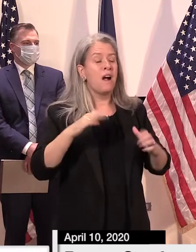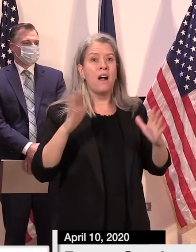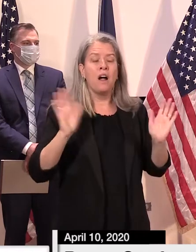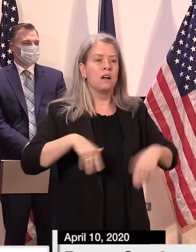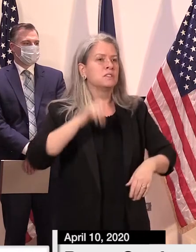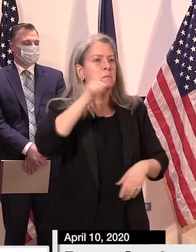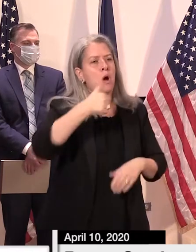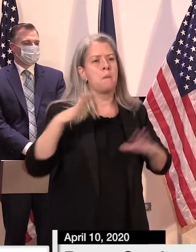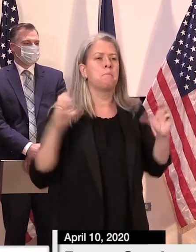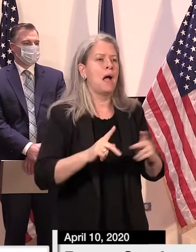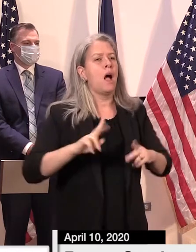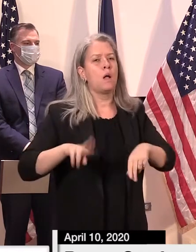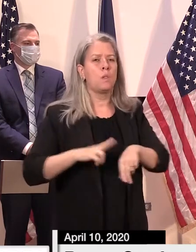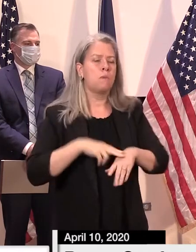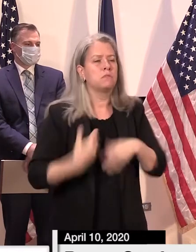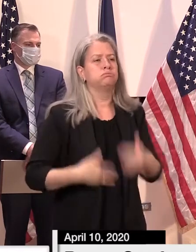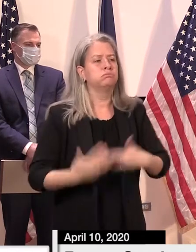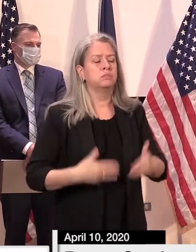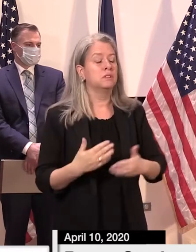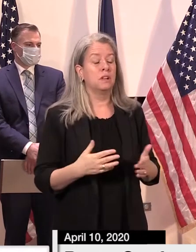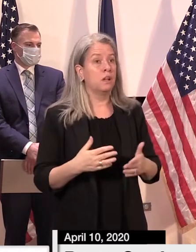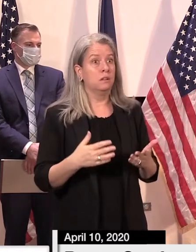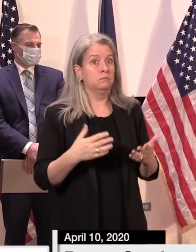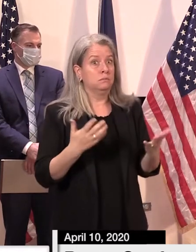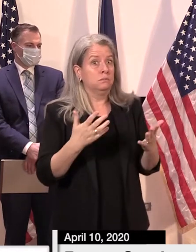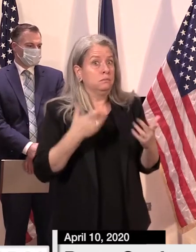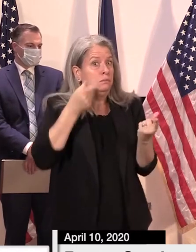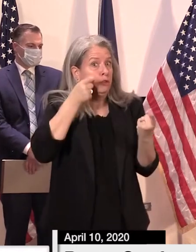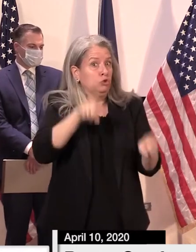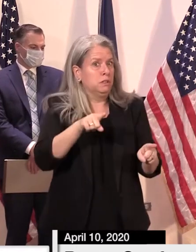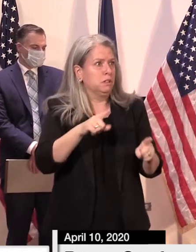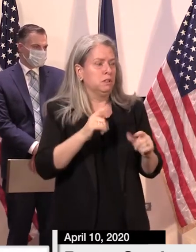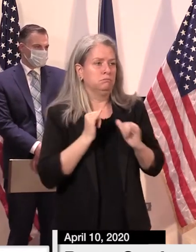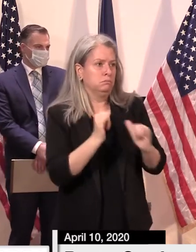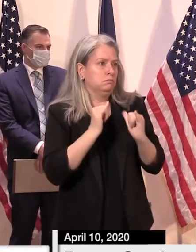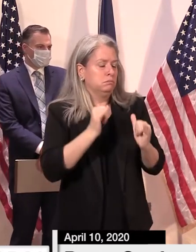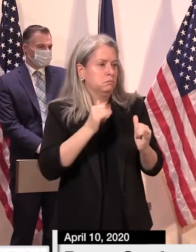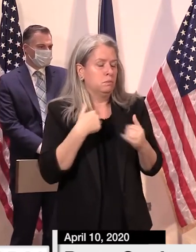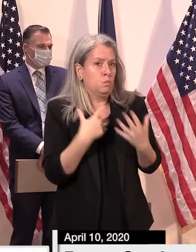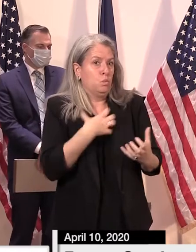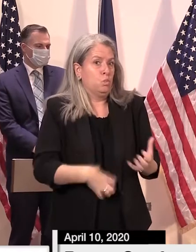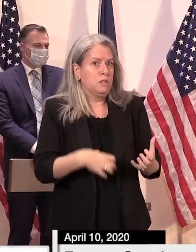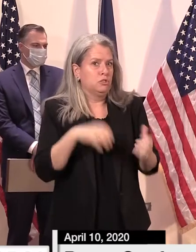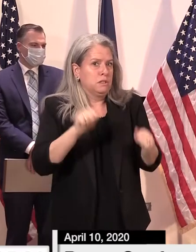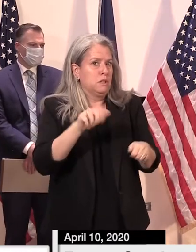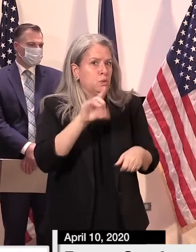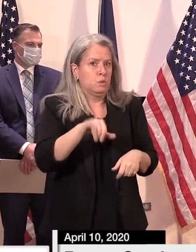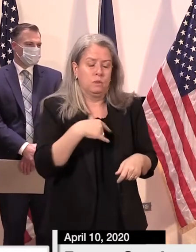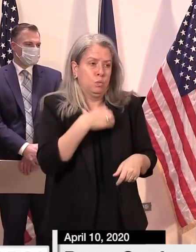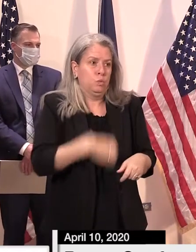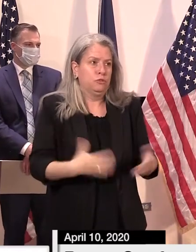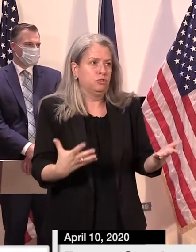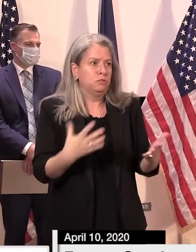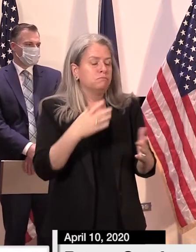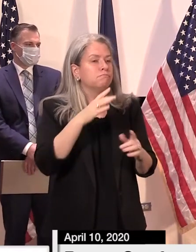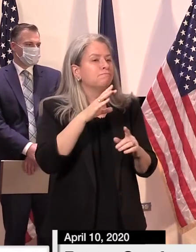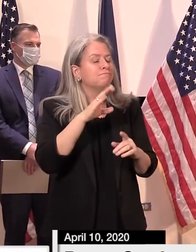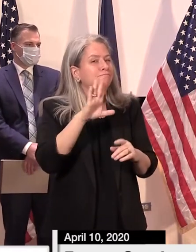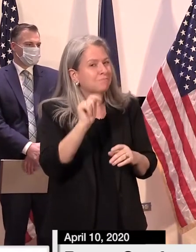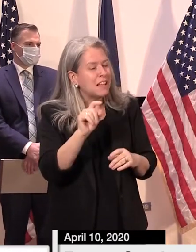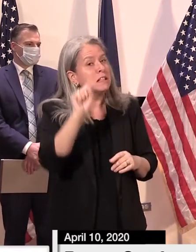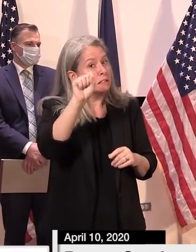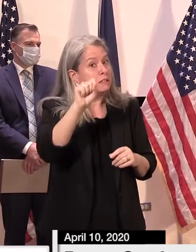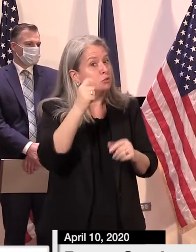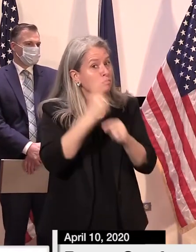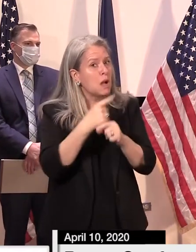to normal. And there's no one who wishes that could be more the case than me. But unfortunately, while it appears